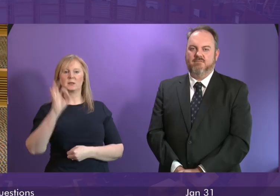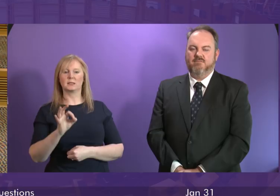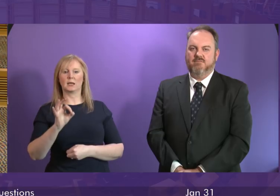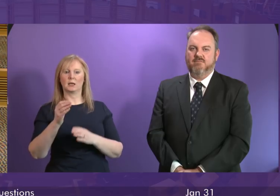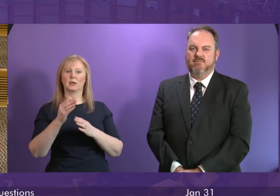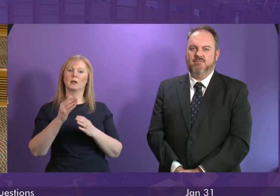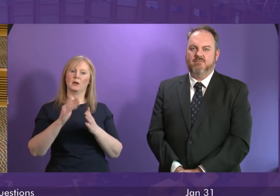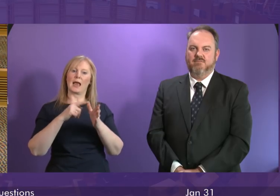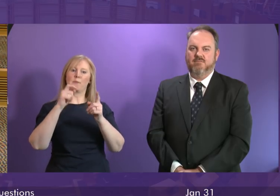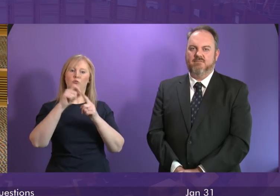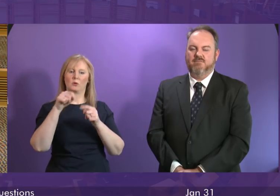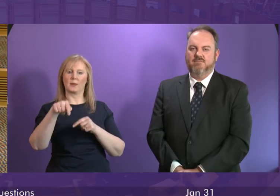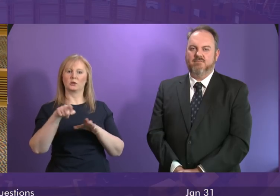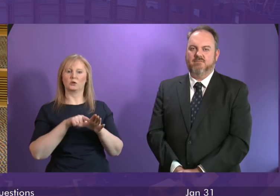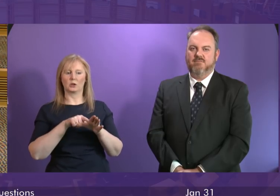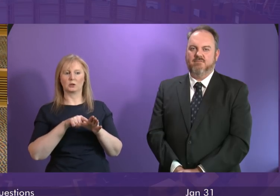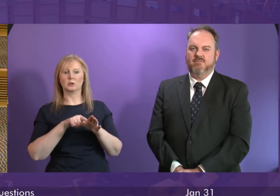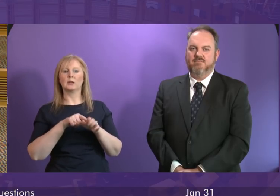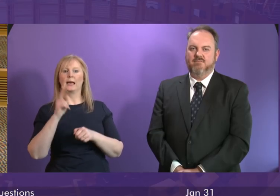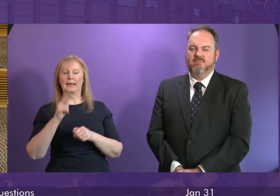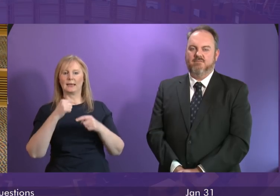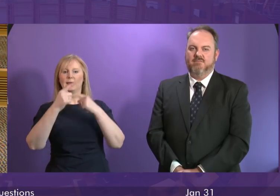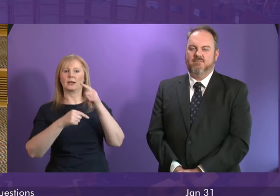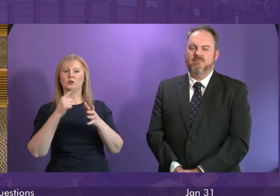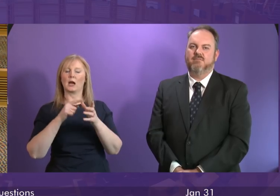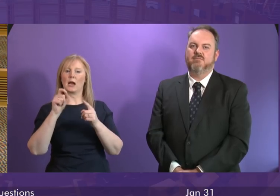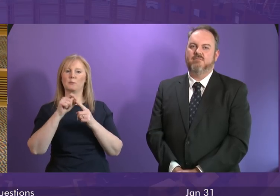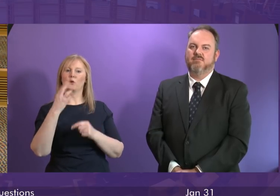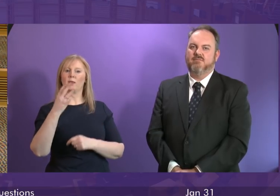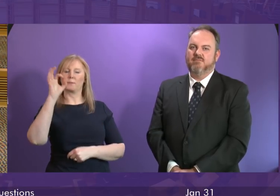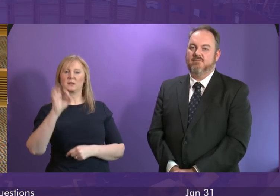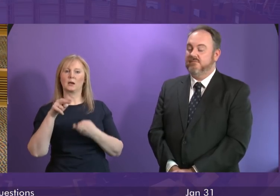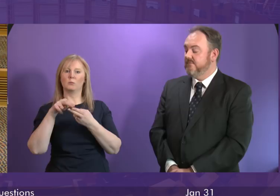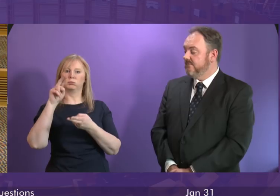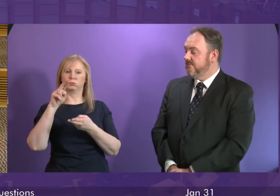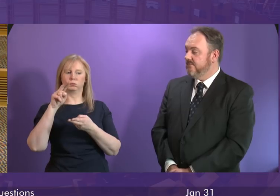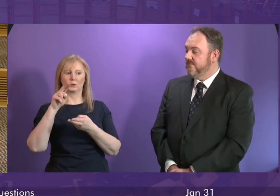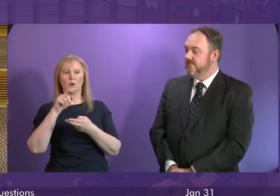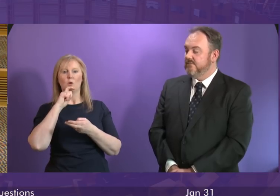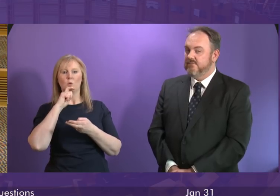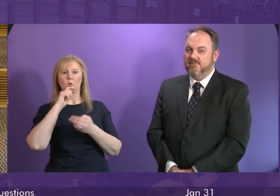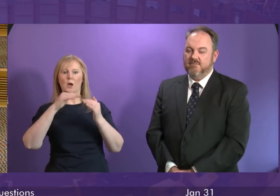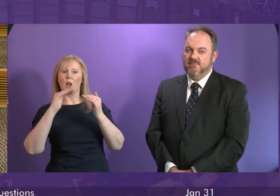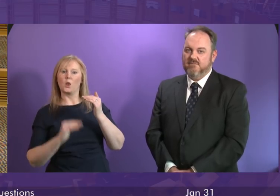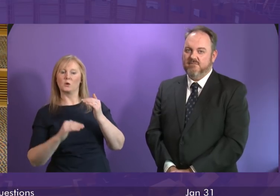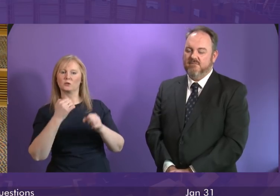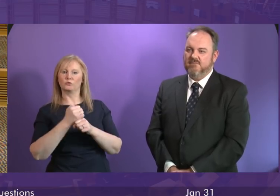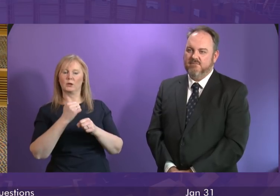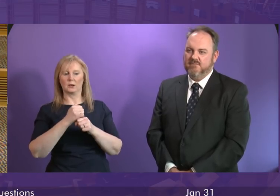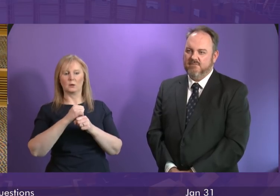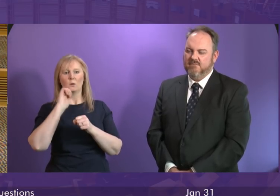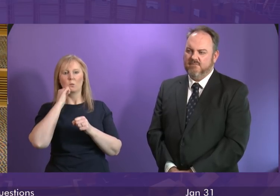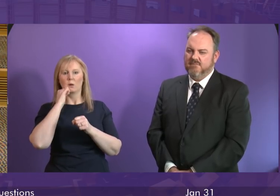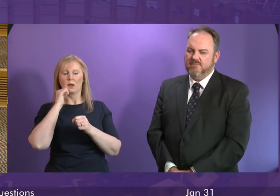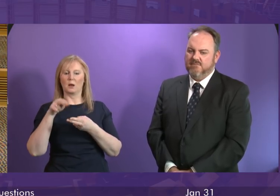April this year with another 3% in April next year for the lowest paid teachers they will see an increase